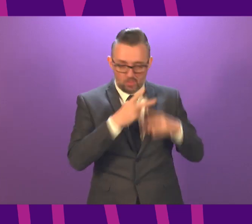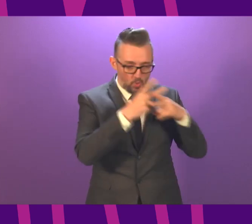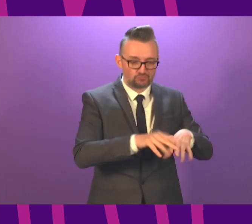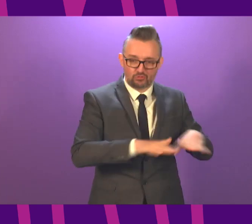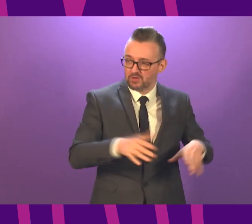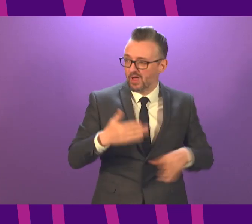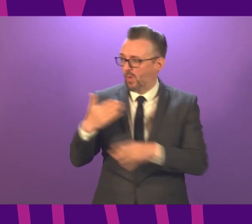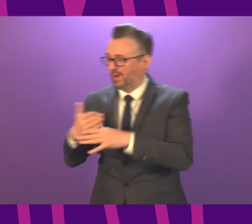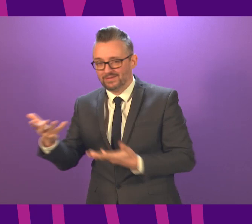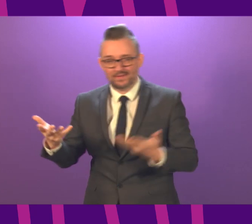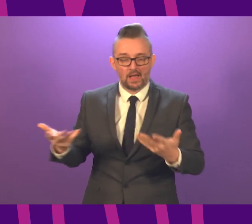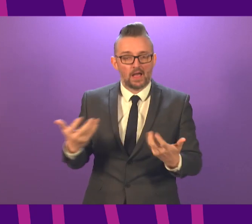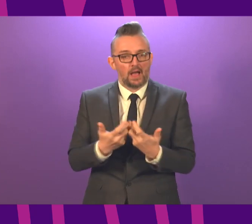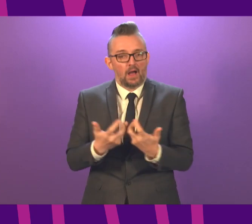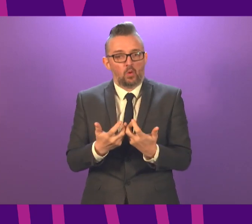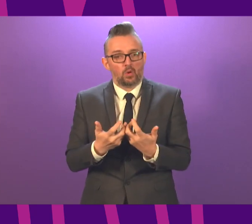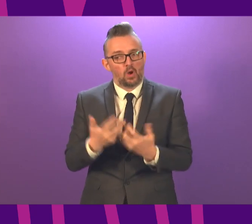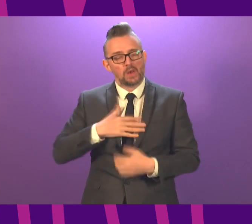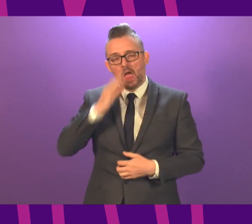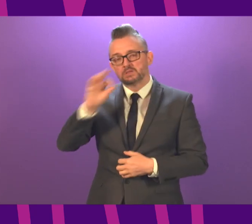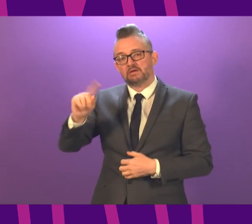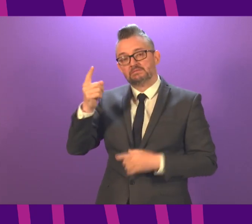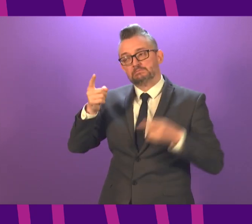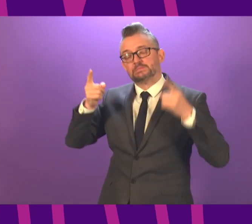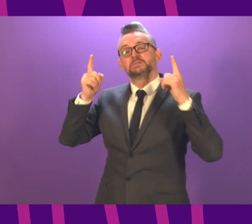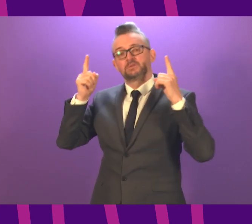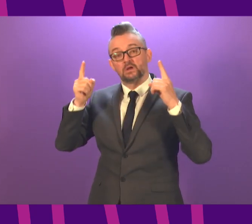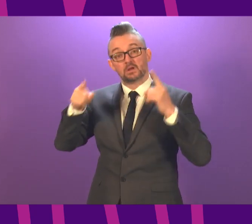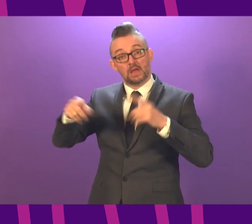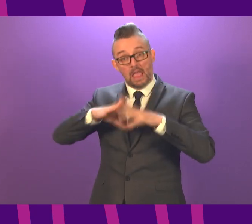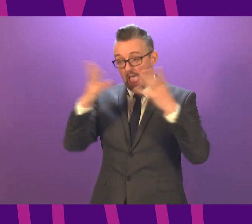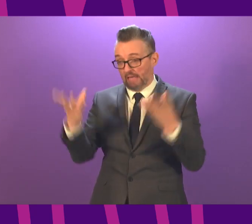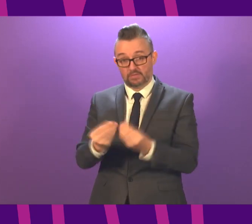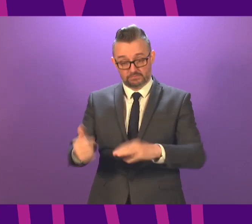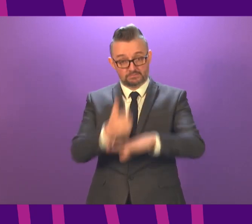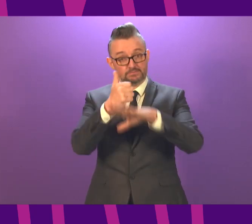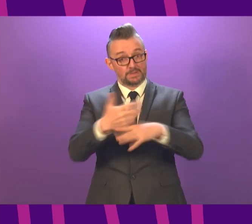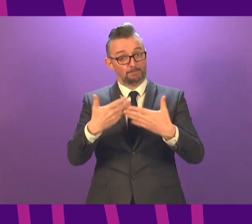their children? Can the First Minister assure us that all of this is in place?